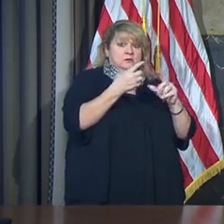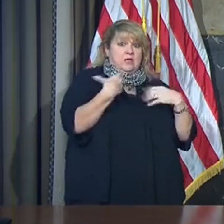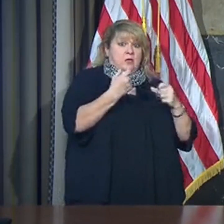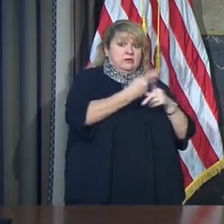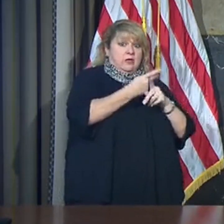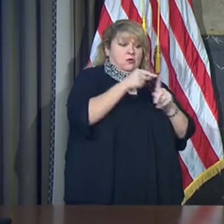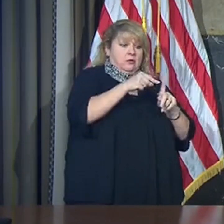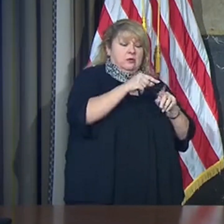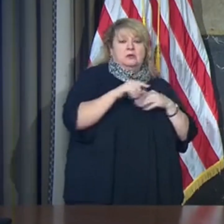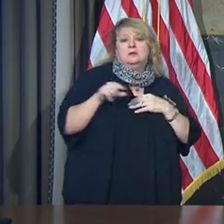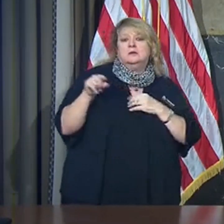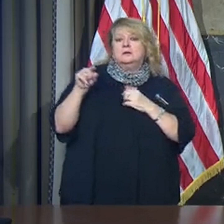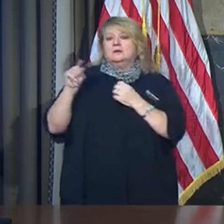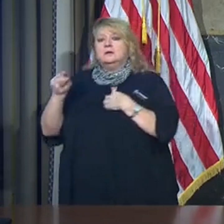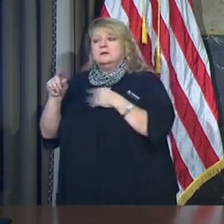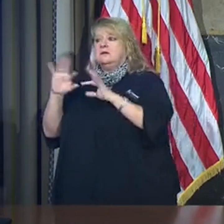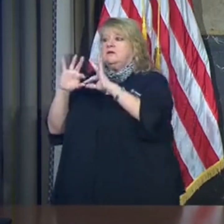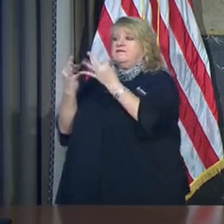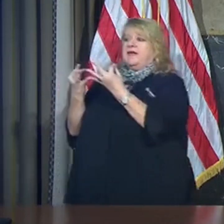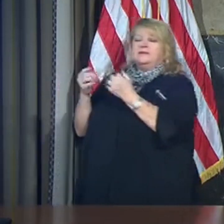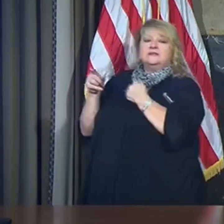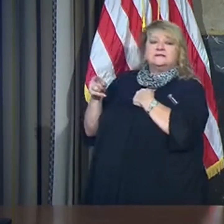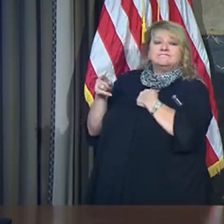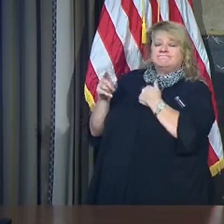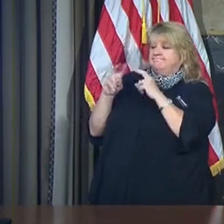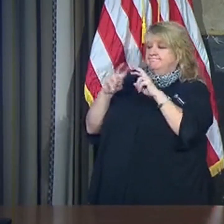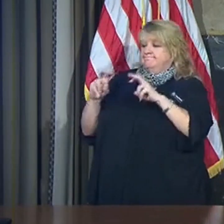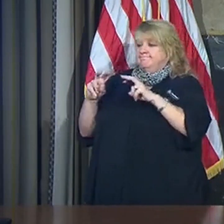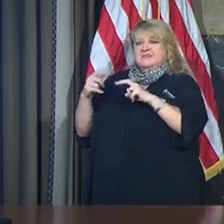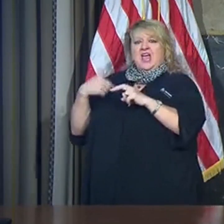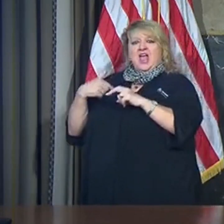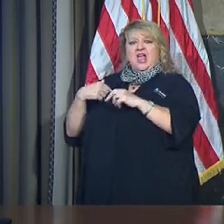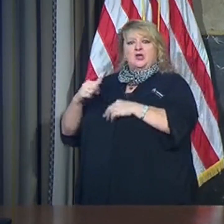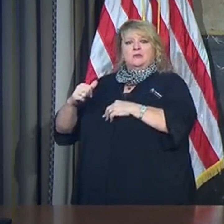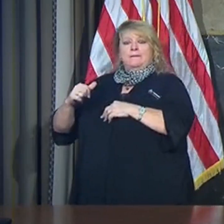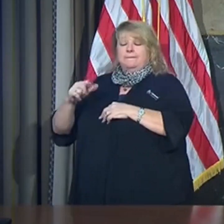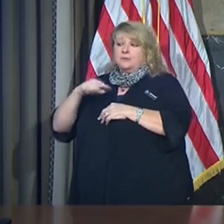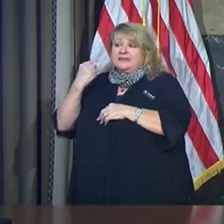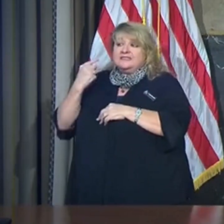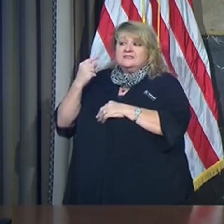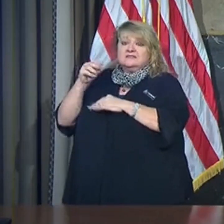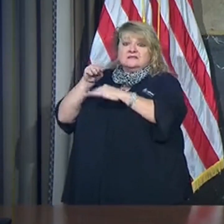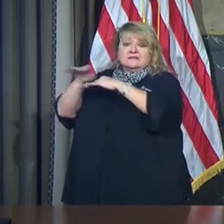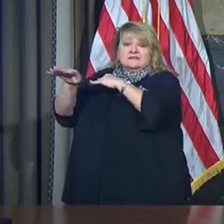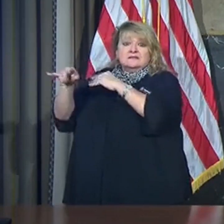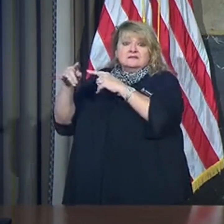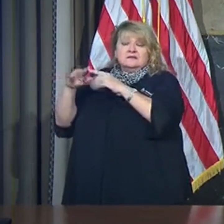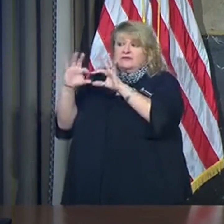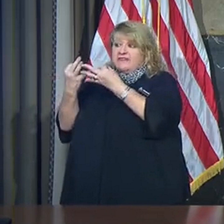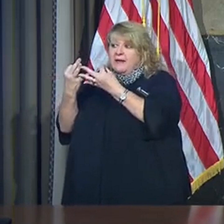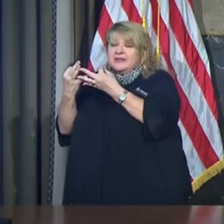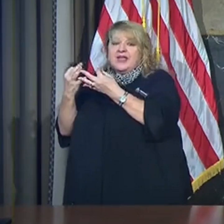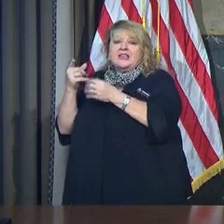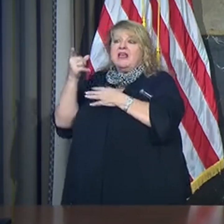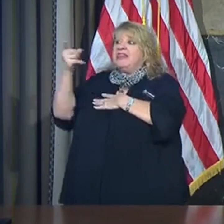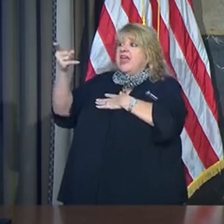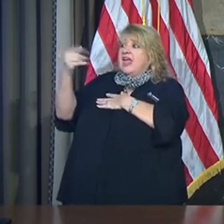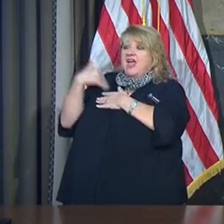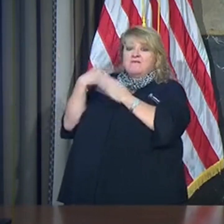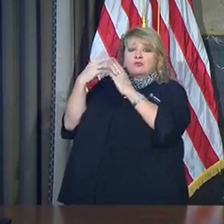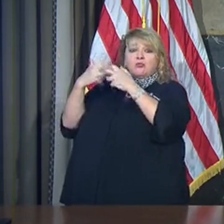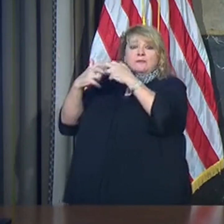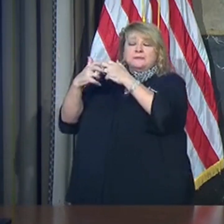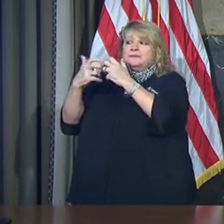to be assessing our risk with each other. And it means we have to be engaged with our families to help them in times that are troubled